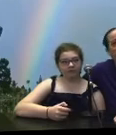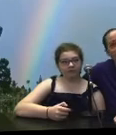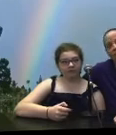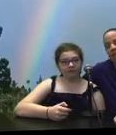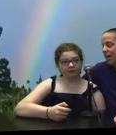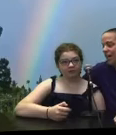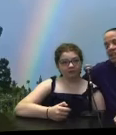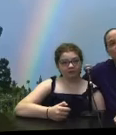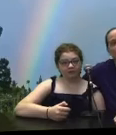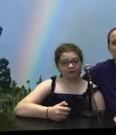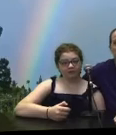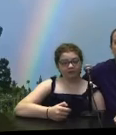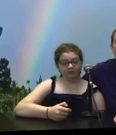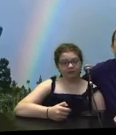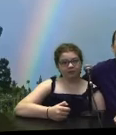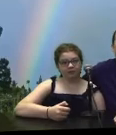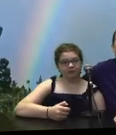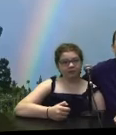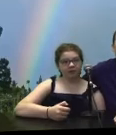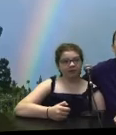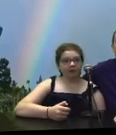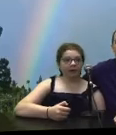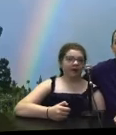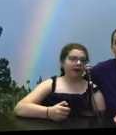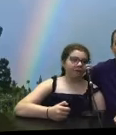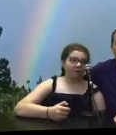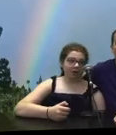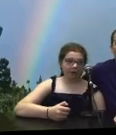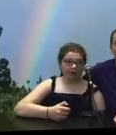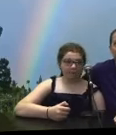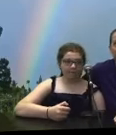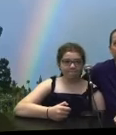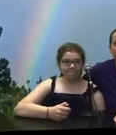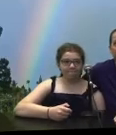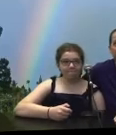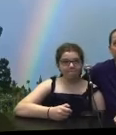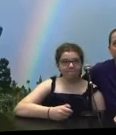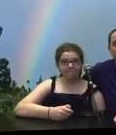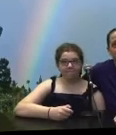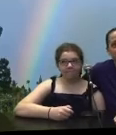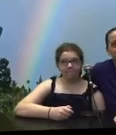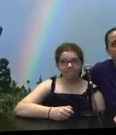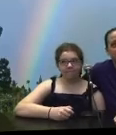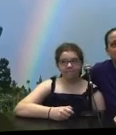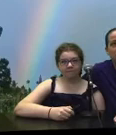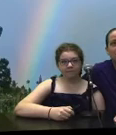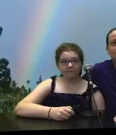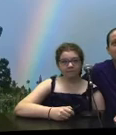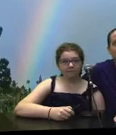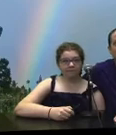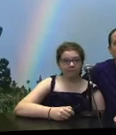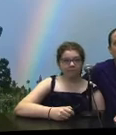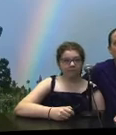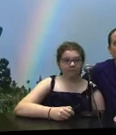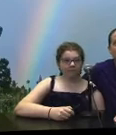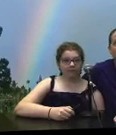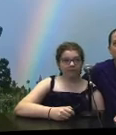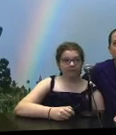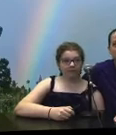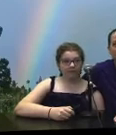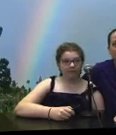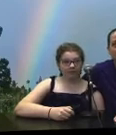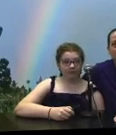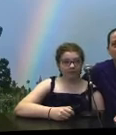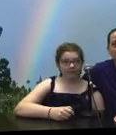11 o'clock in the auditorium and now for weather today's going to be hot partly